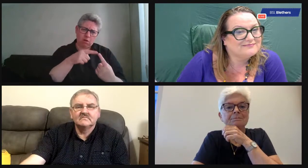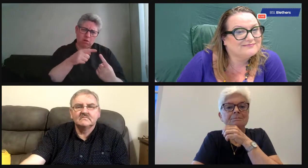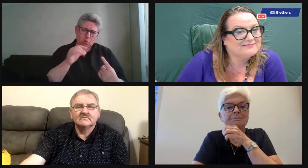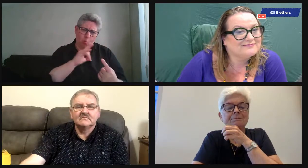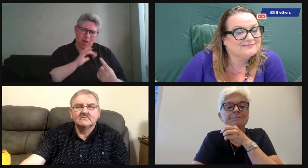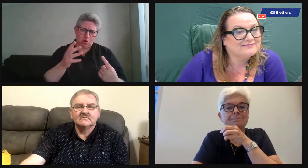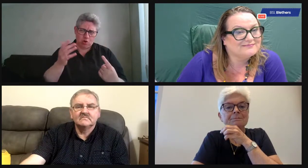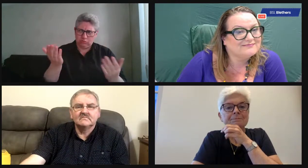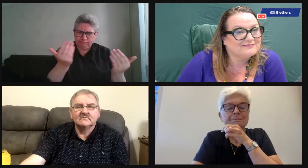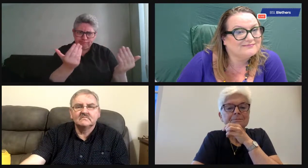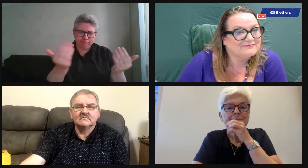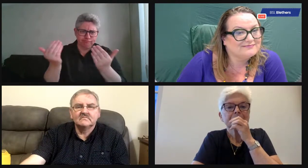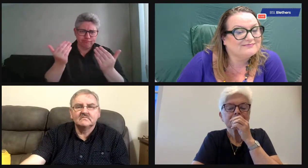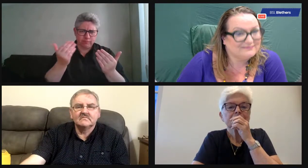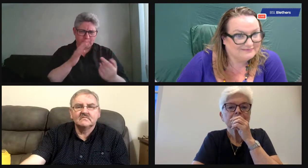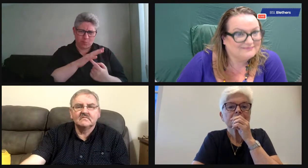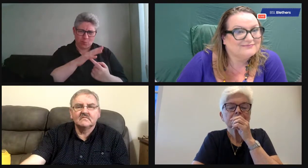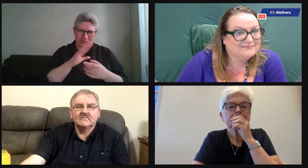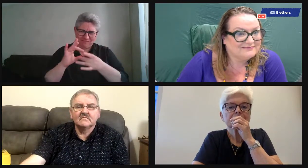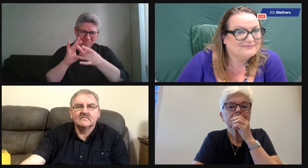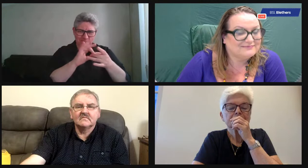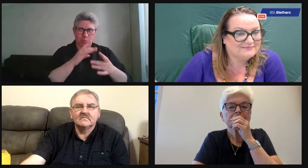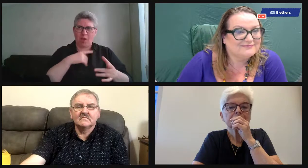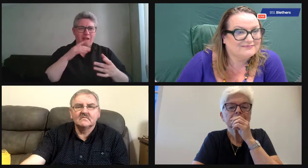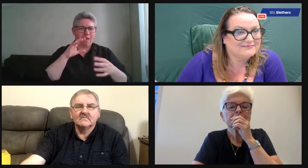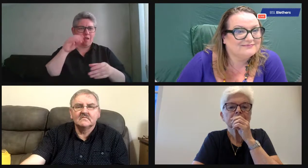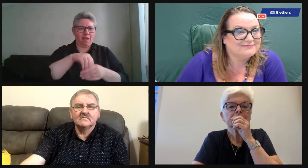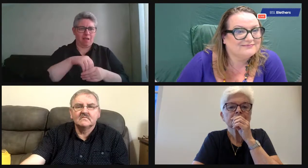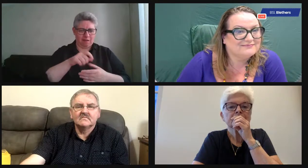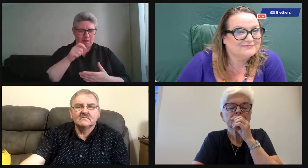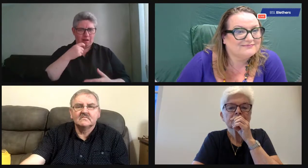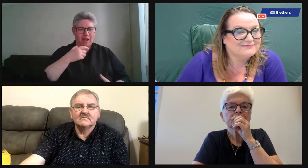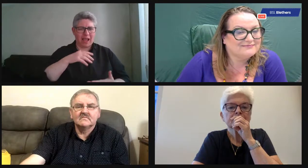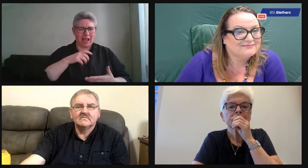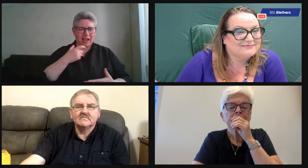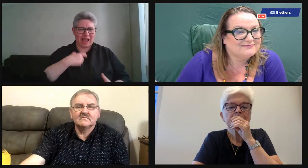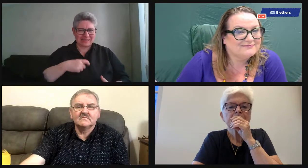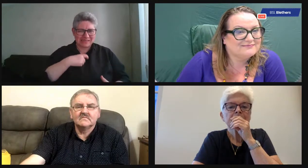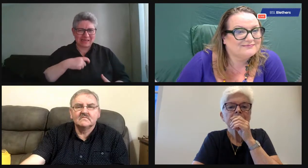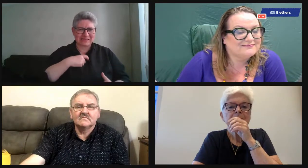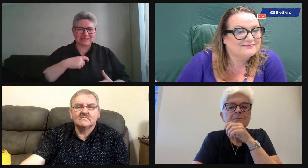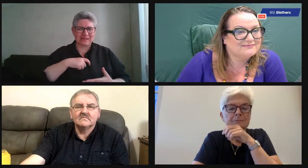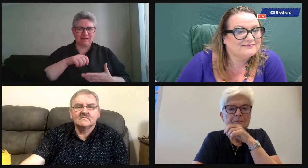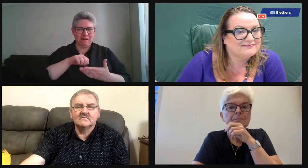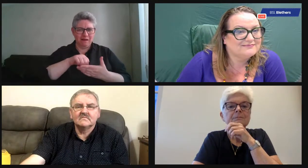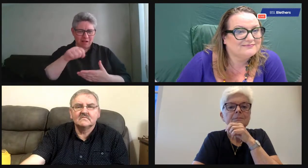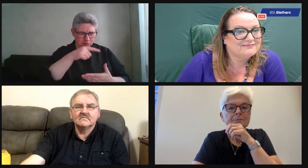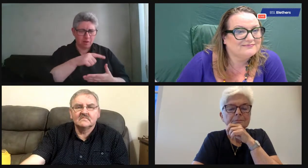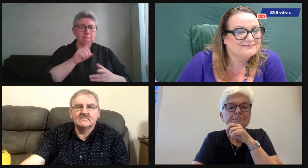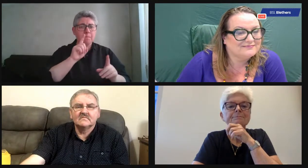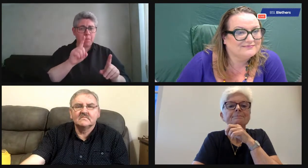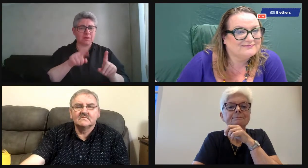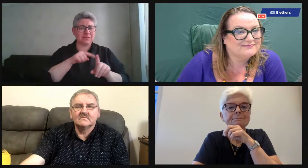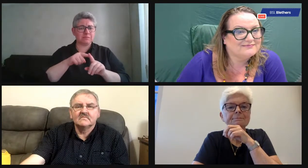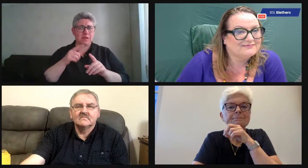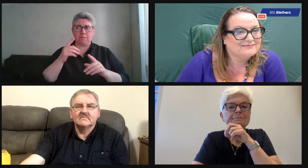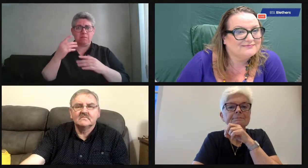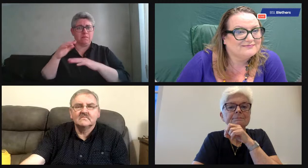Yeah, I think really we need to be getting young people involved because it's very important for your